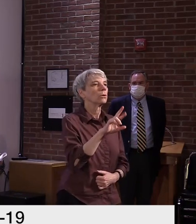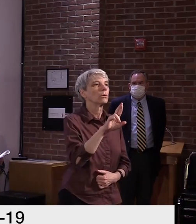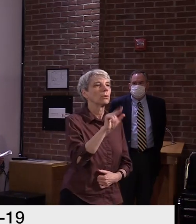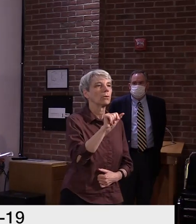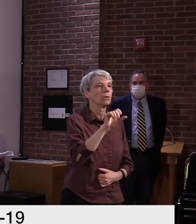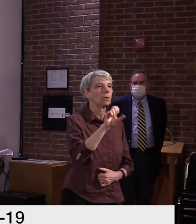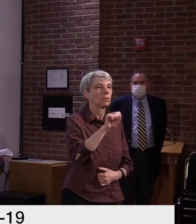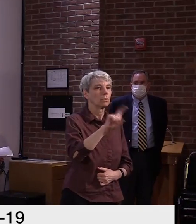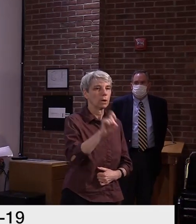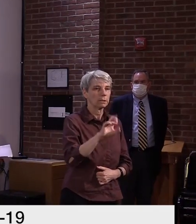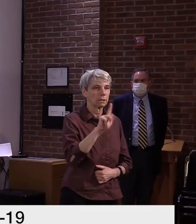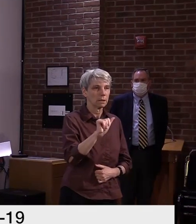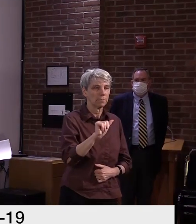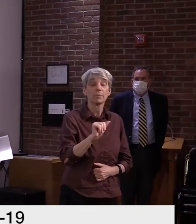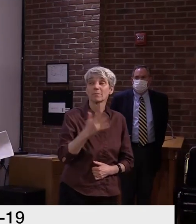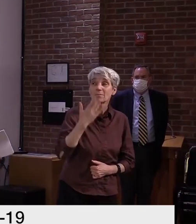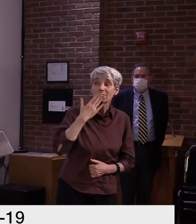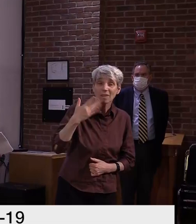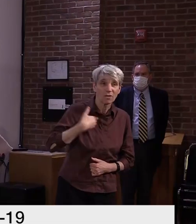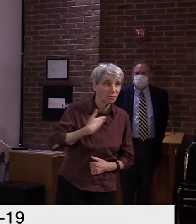Thank you very much for inviting me.